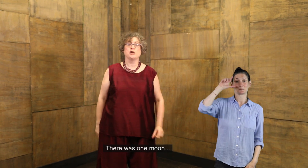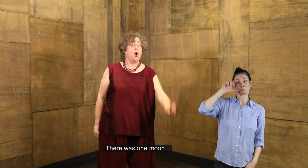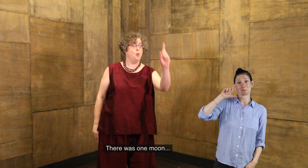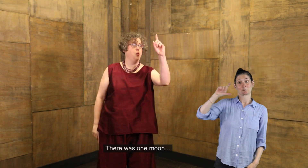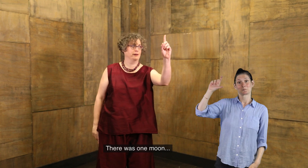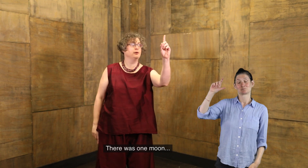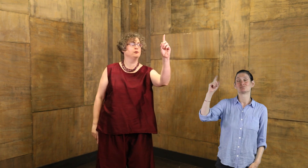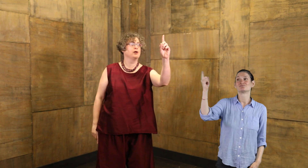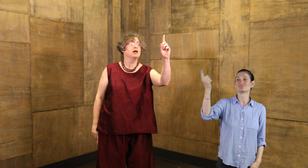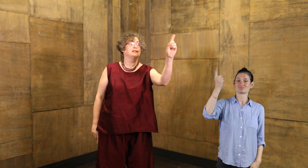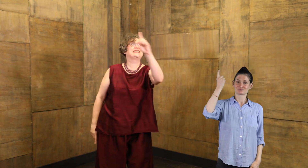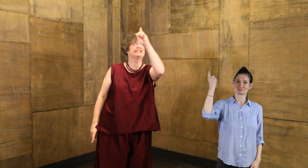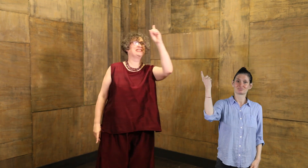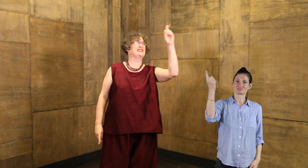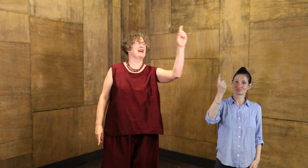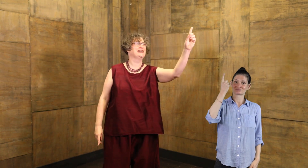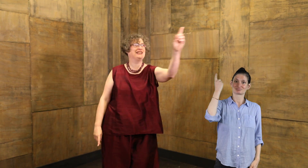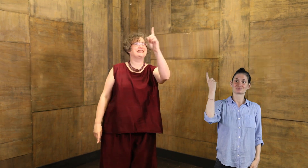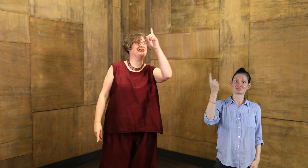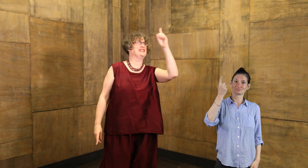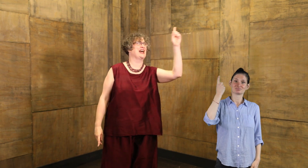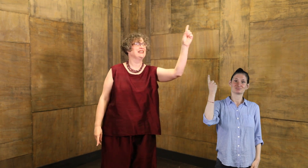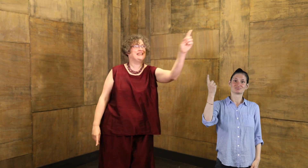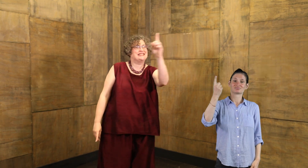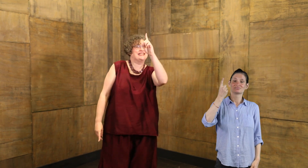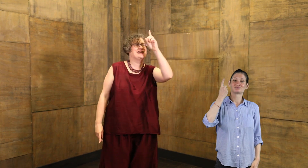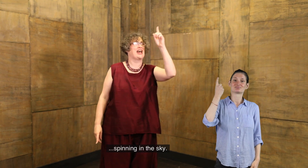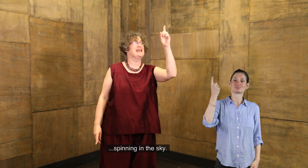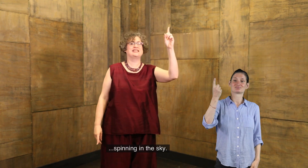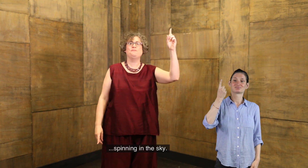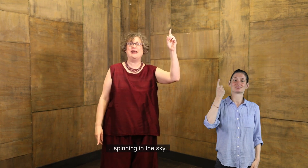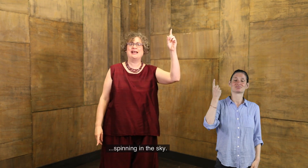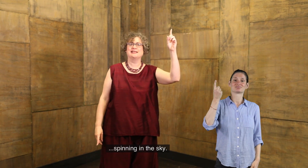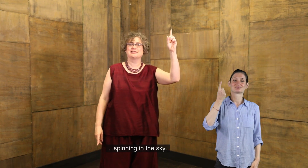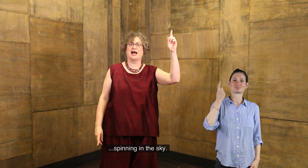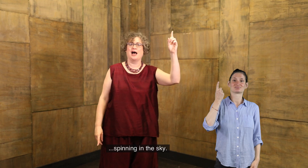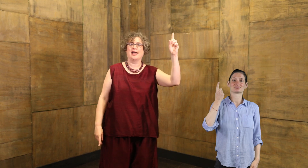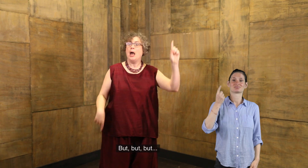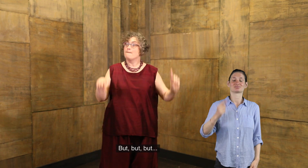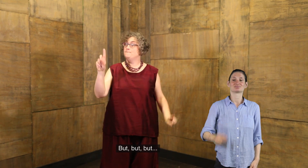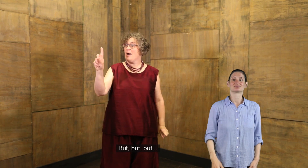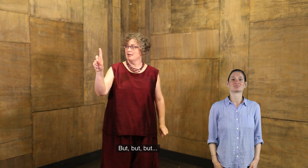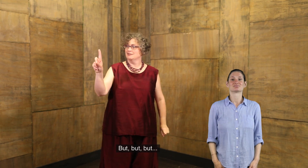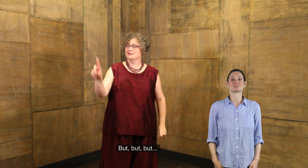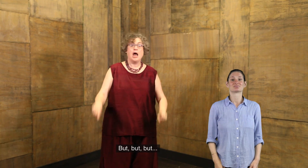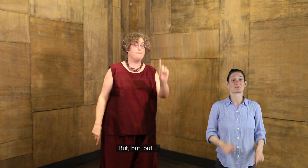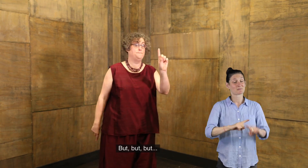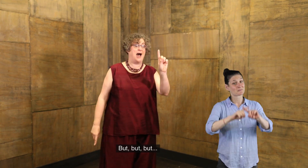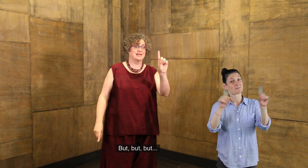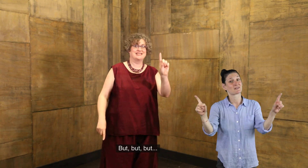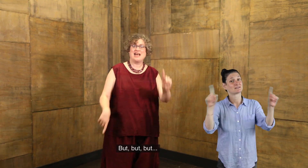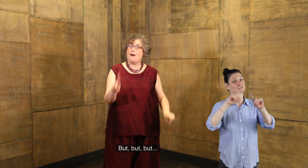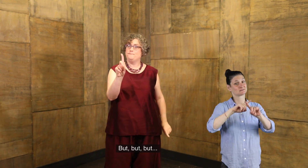was one moon spinning in the sky. But,